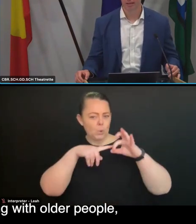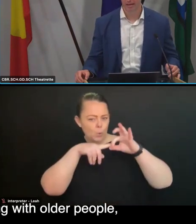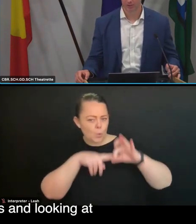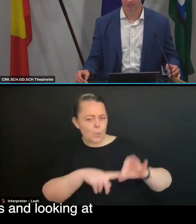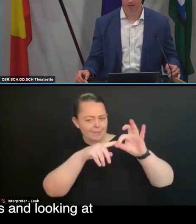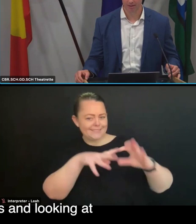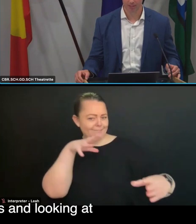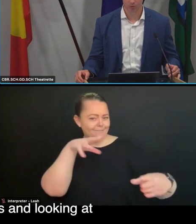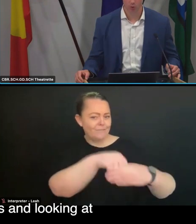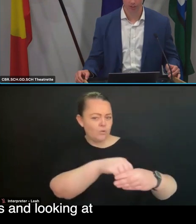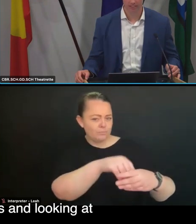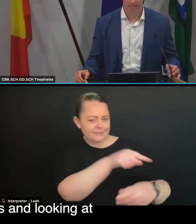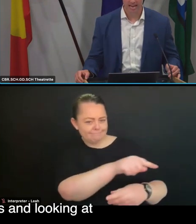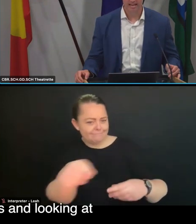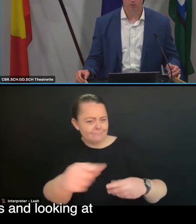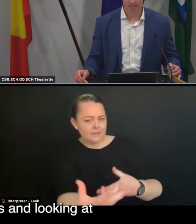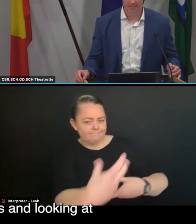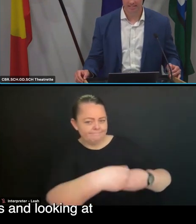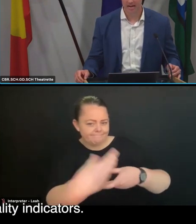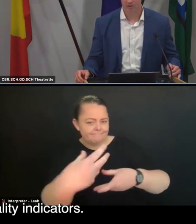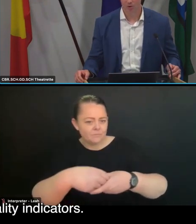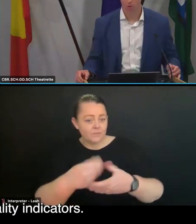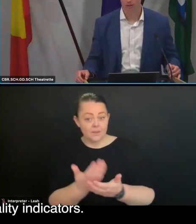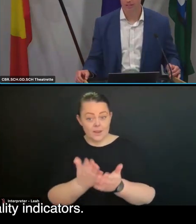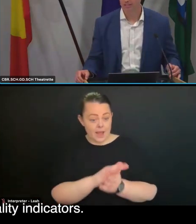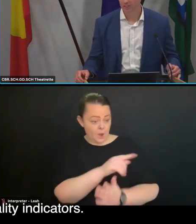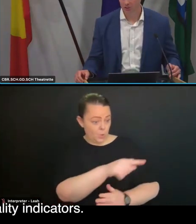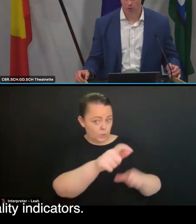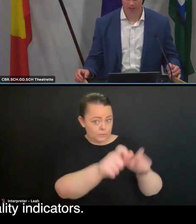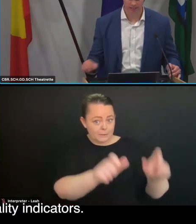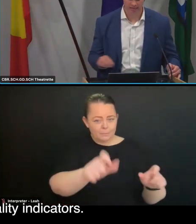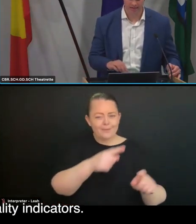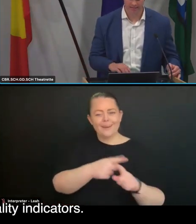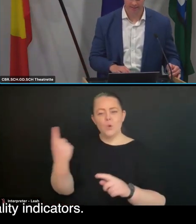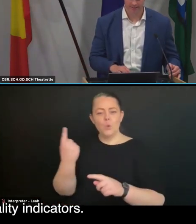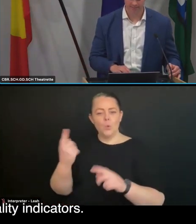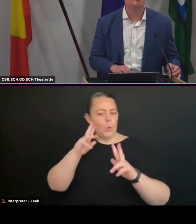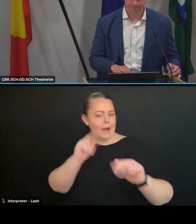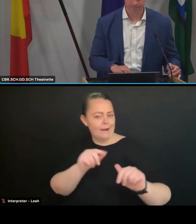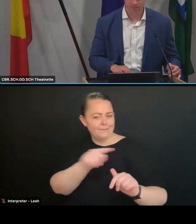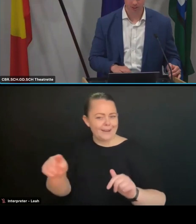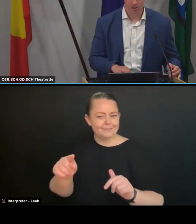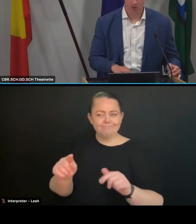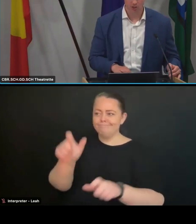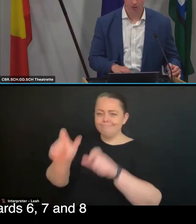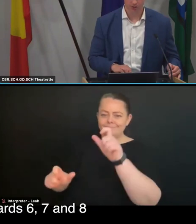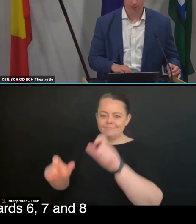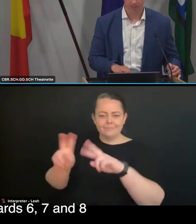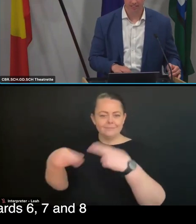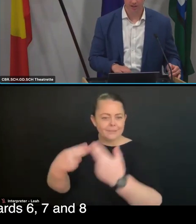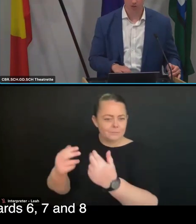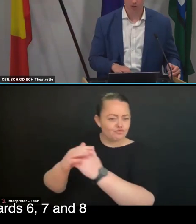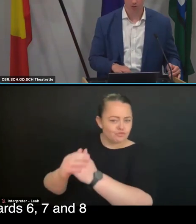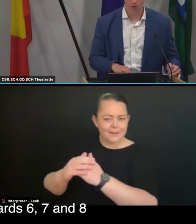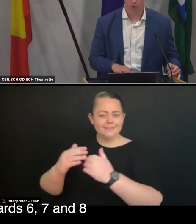older people, their carers and families, workers and looking at the data on quality, such as quality indicators. So